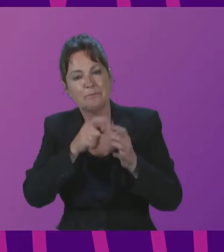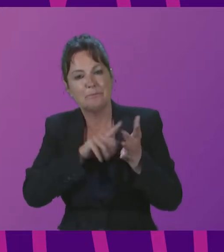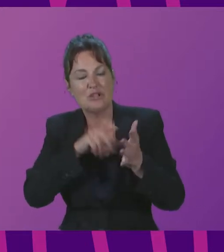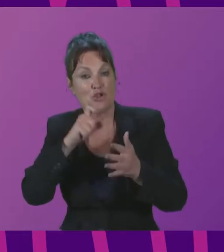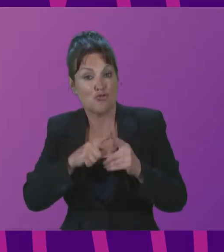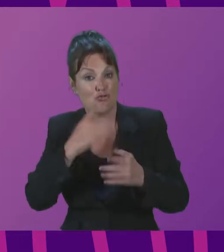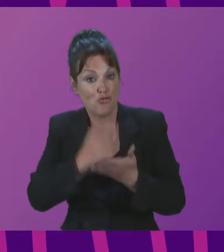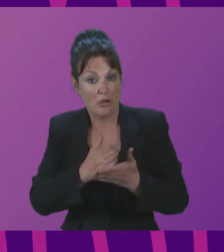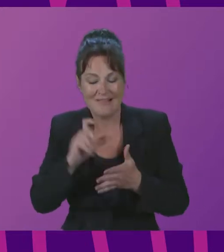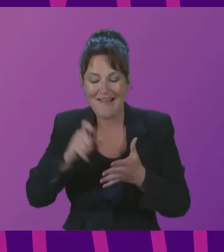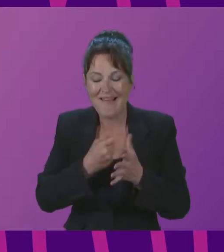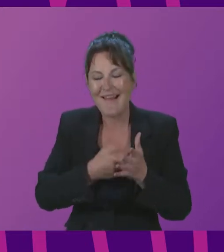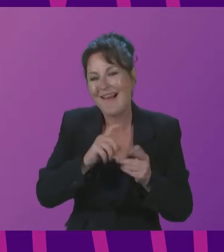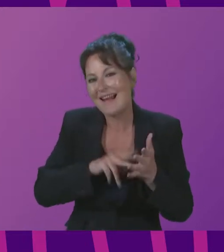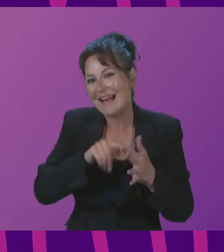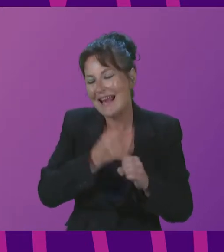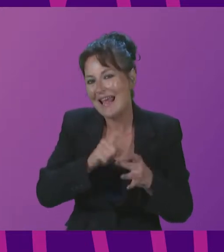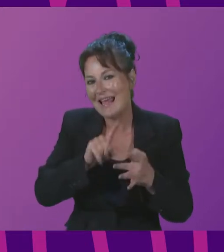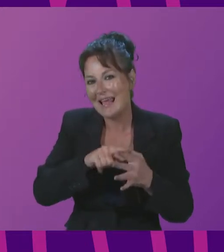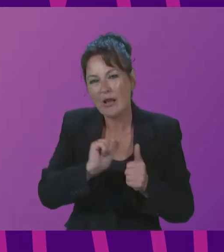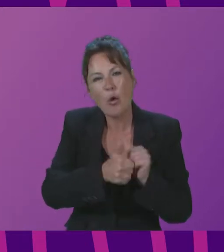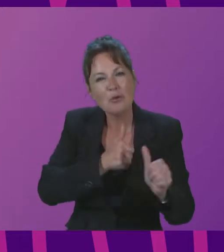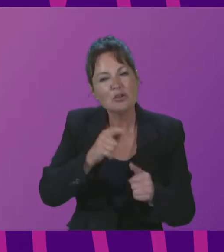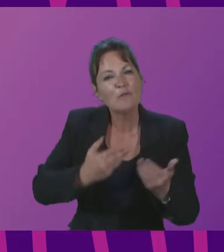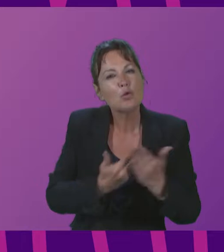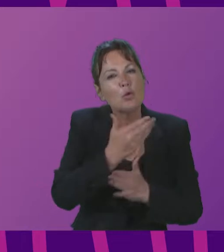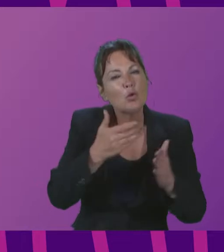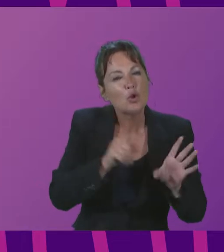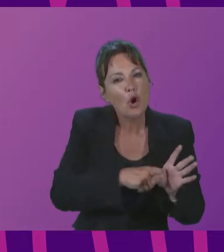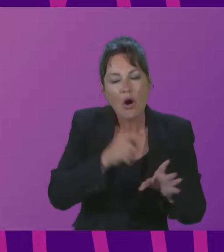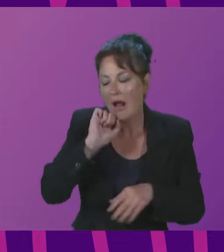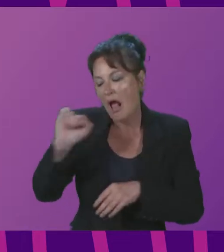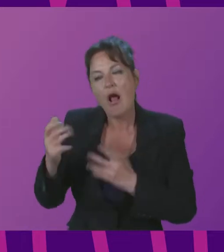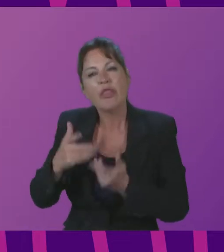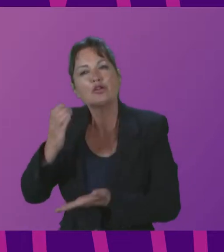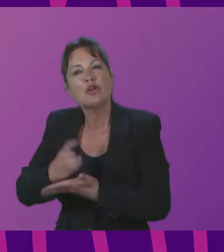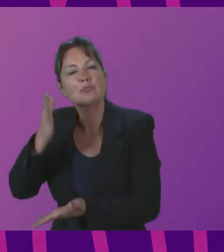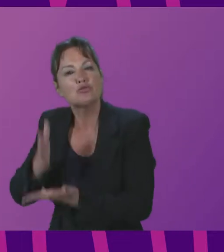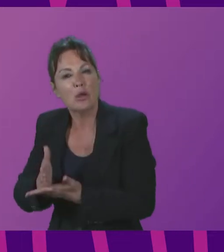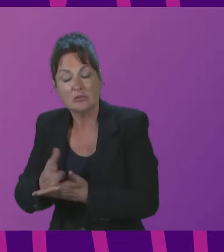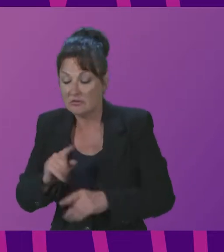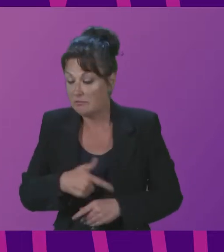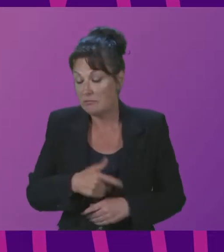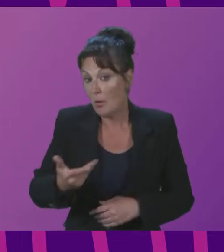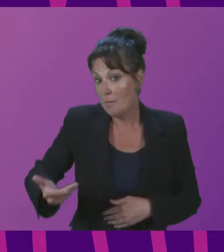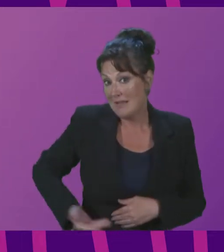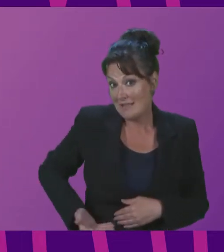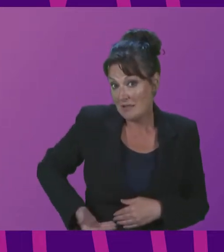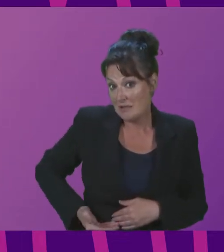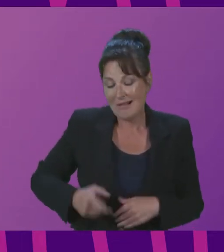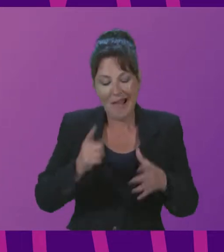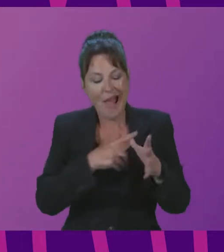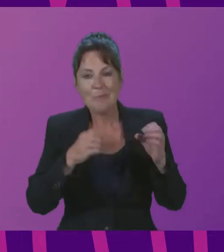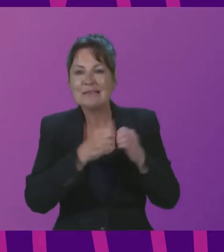Carnegie Corporation of New York and the Northwood Charitable Trust thank you from the world of business Aberdeen and Bailey